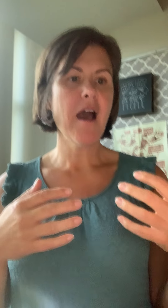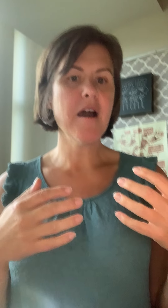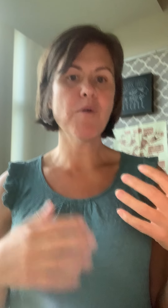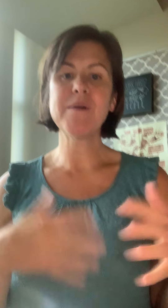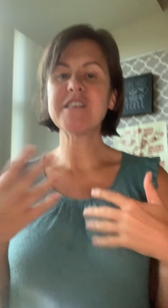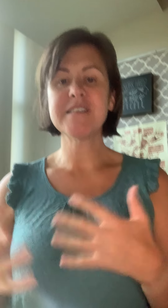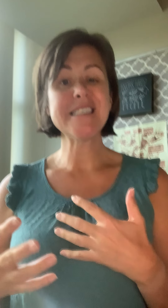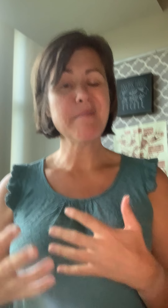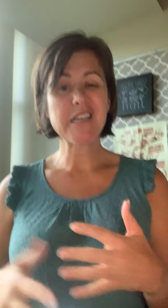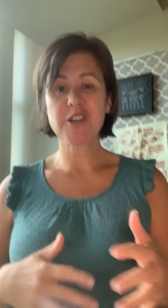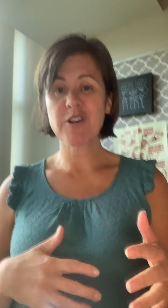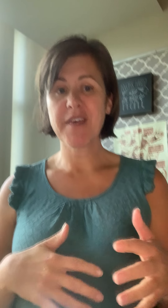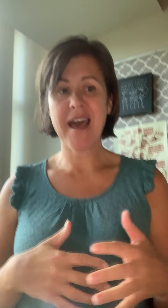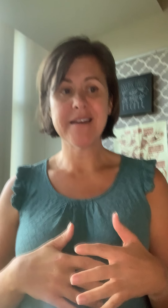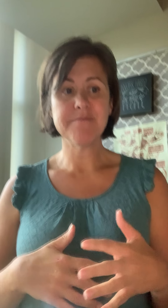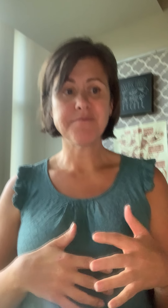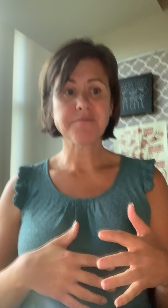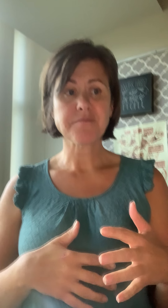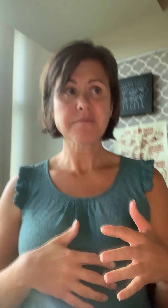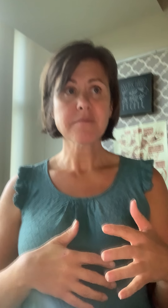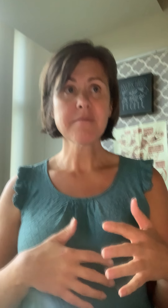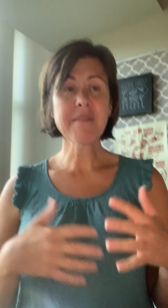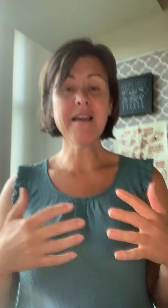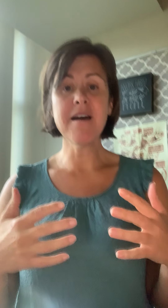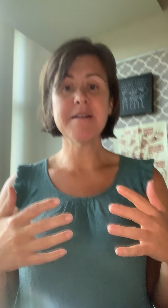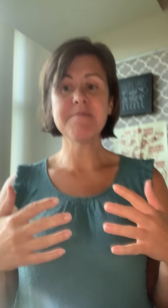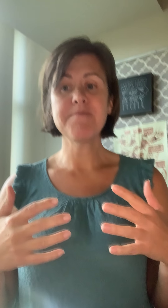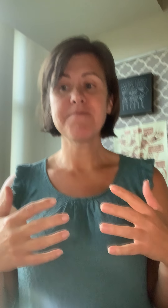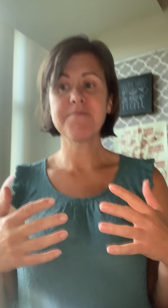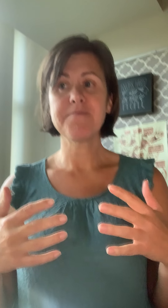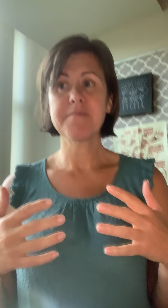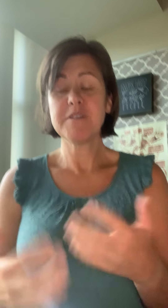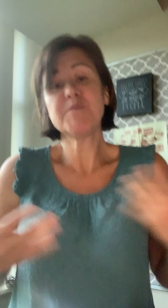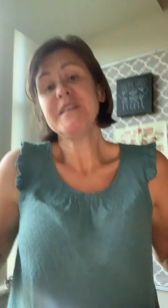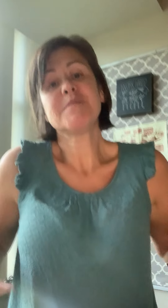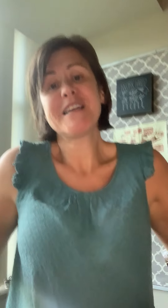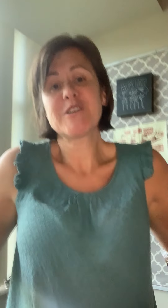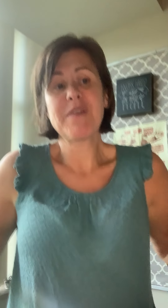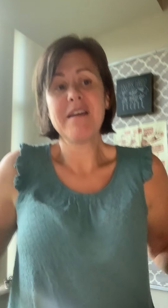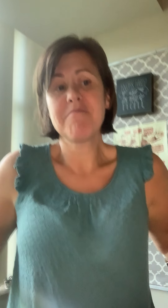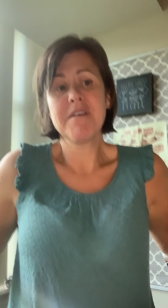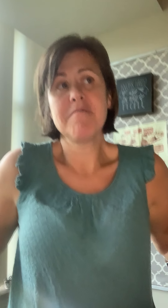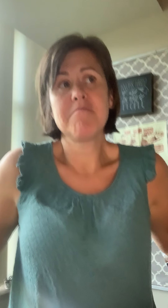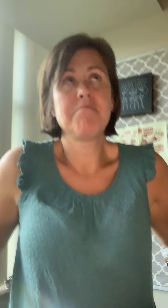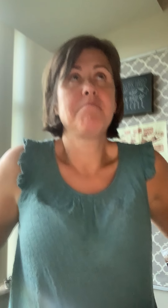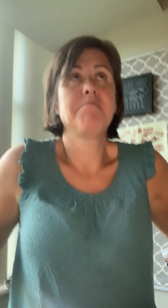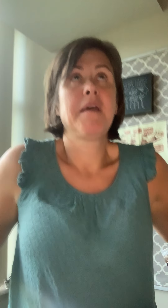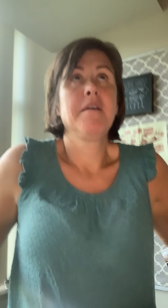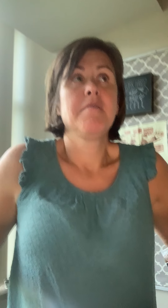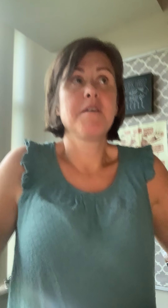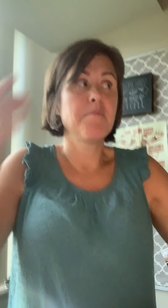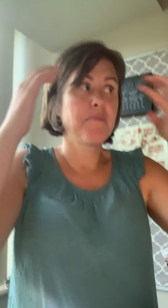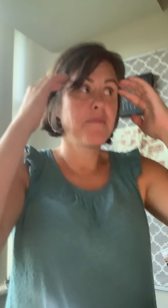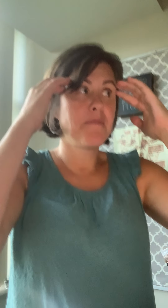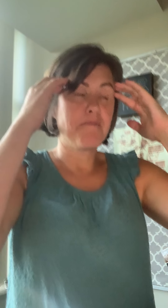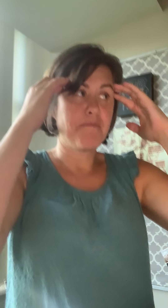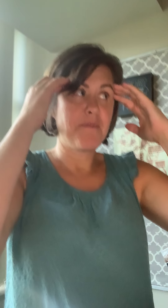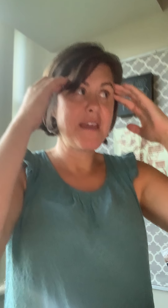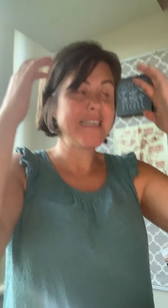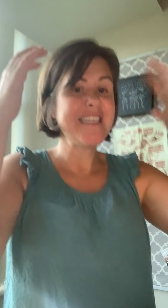We just need to make sure that the idea